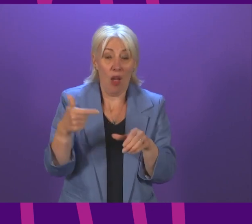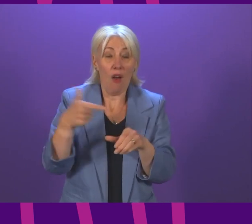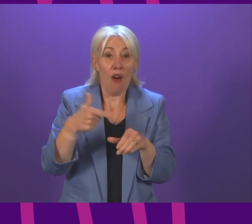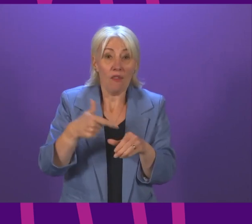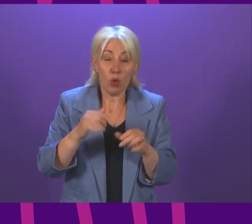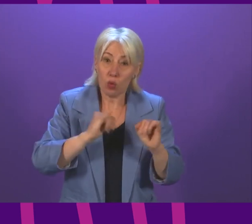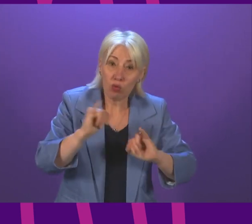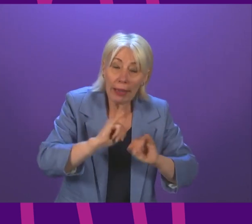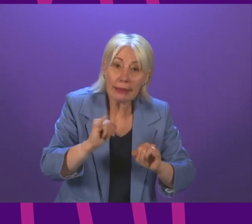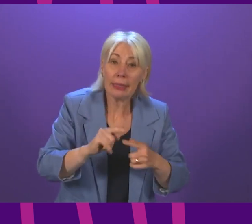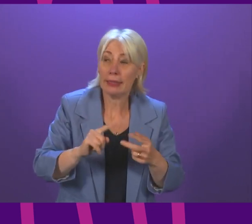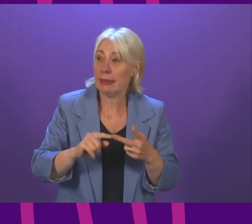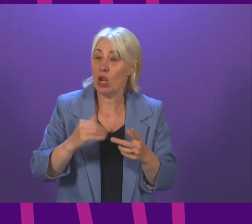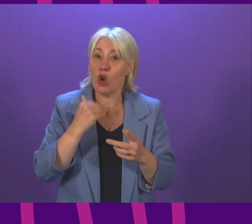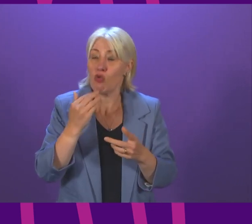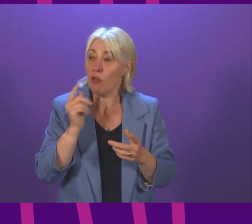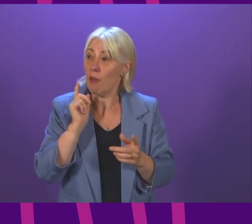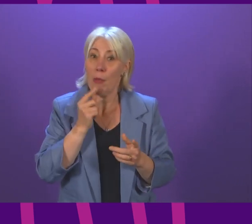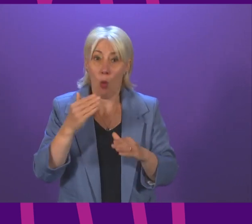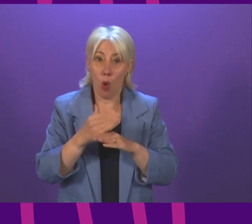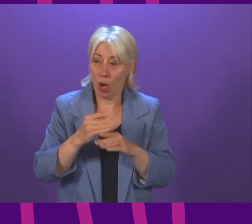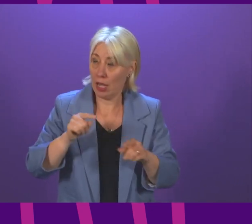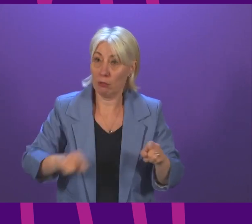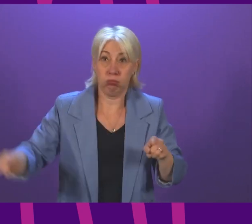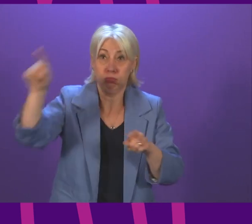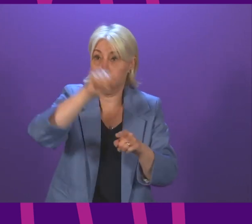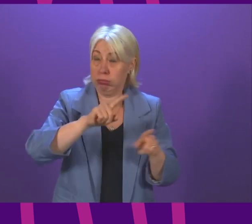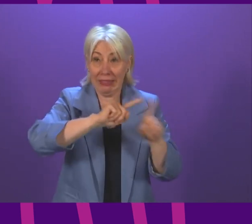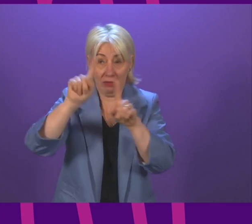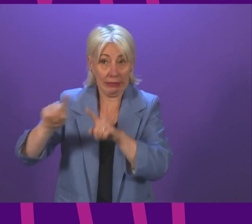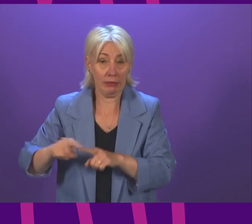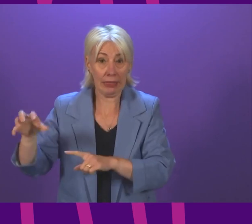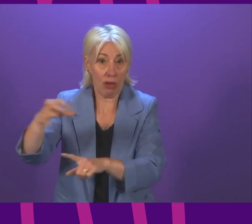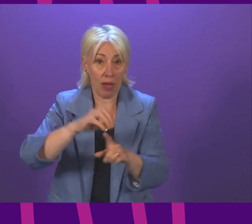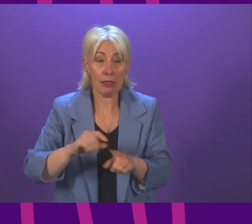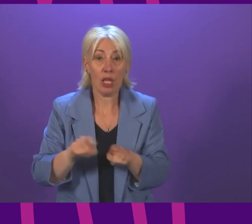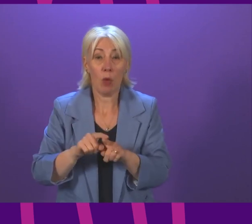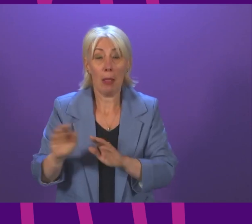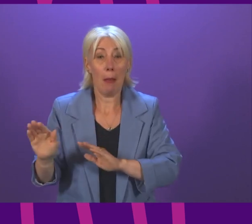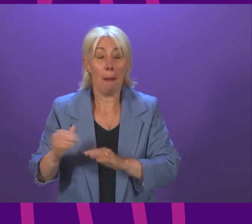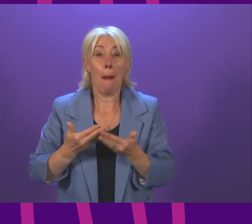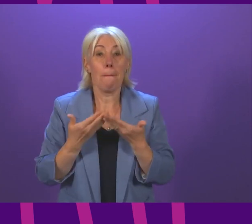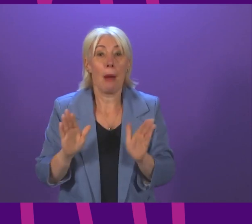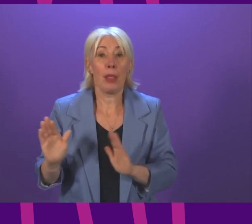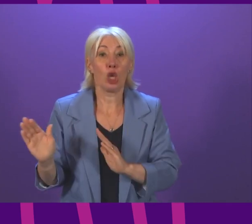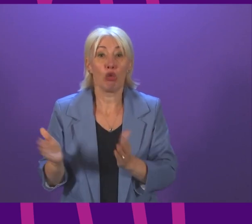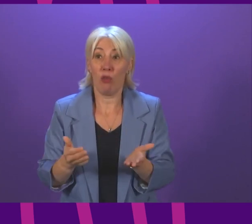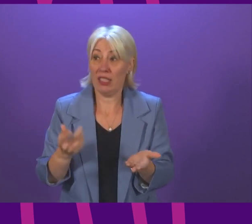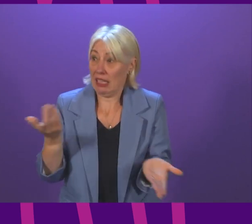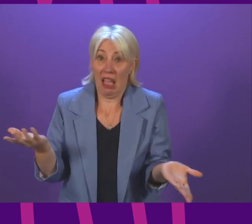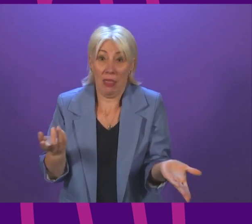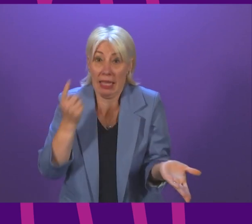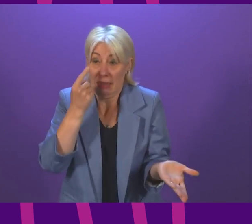the labour and skills shortages that are being experienced across the economy and indeed public services right now I think lay bare